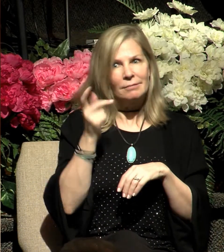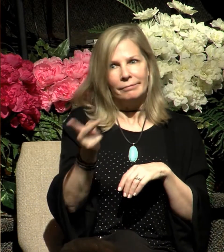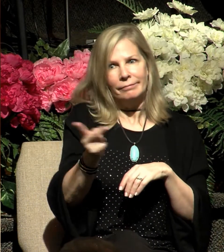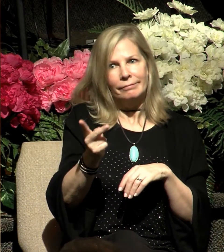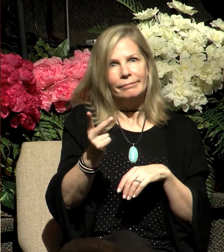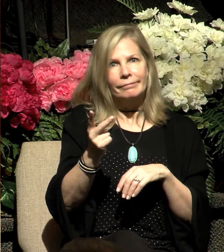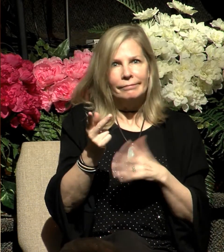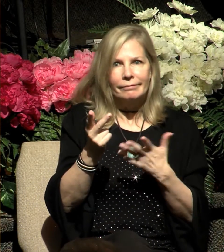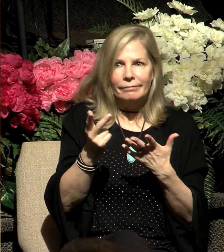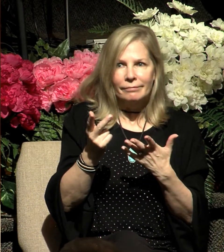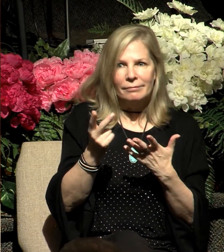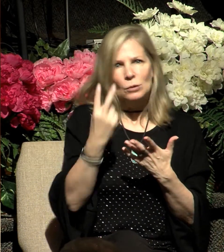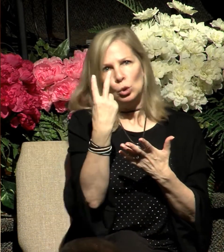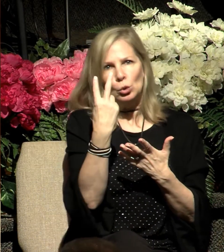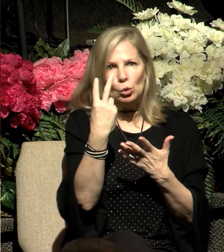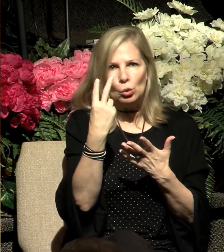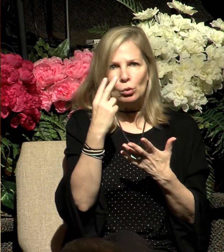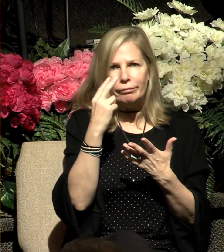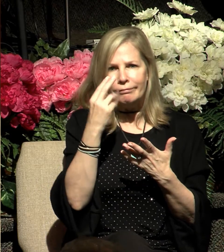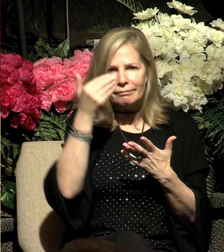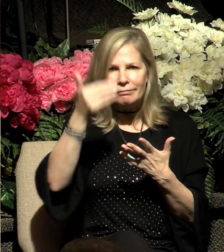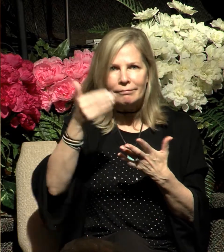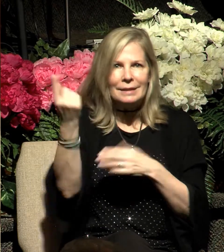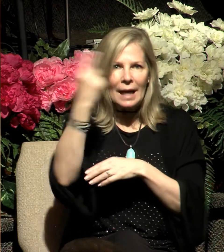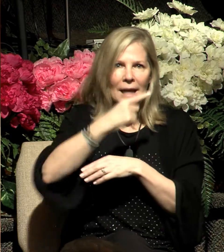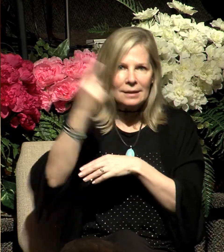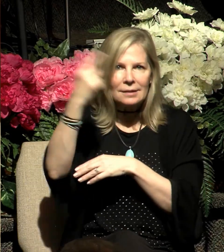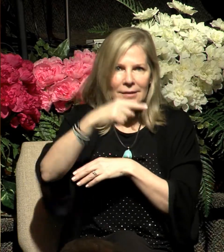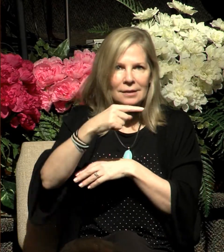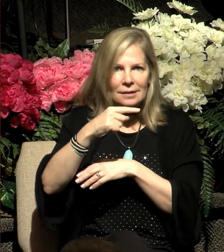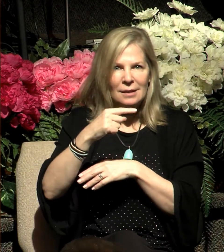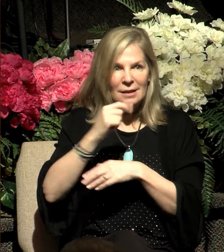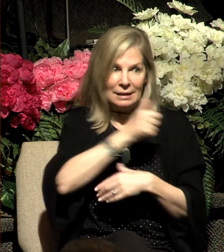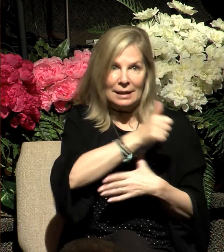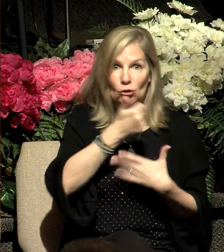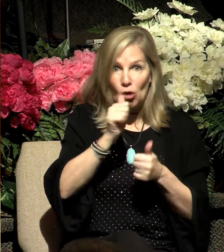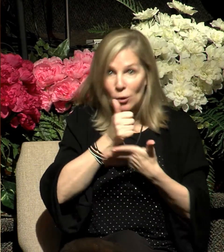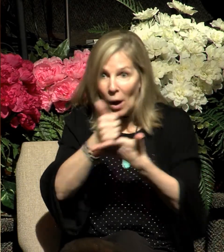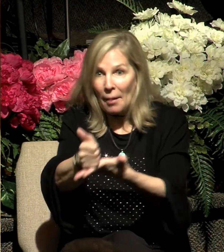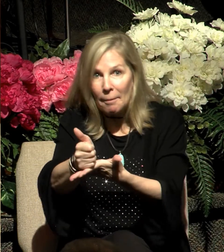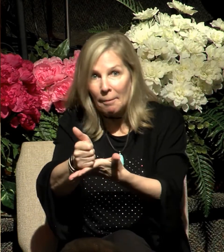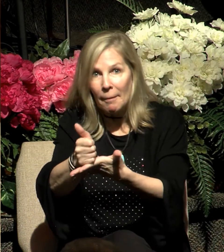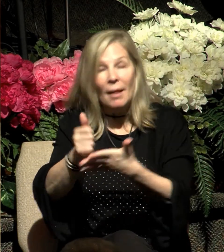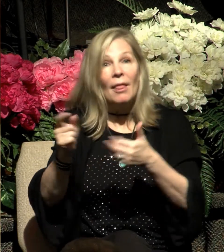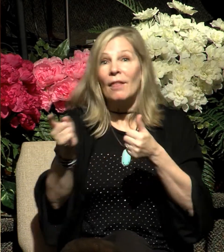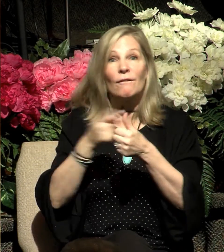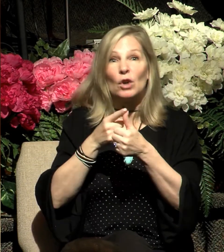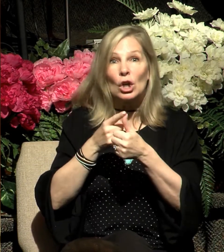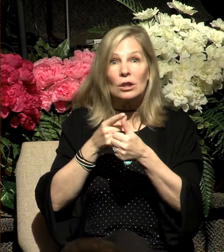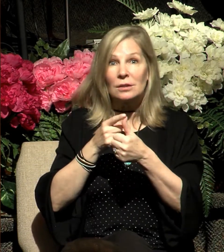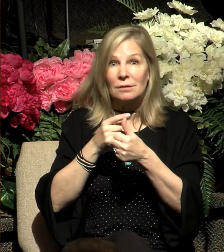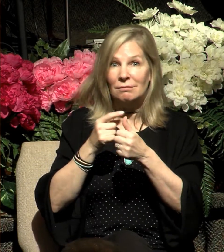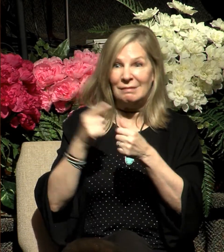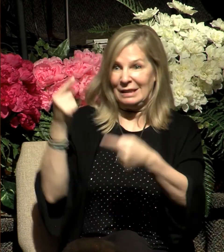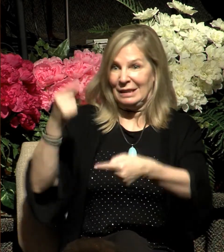on two consecutive days. The first dispute ended with Moses killing an Egyptian who was mistreating